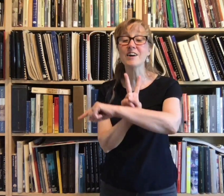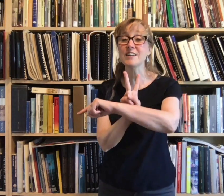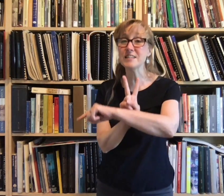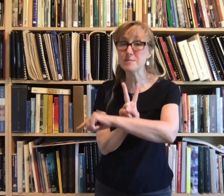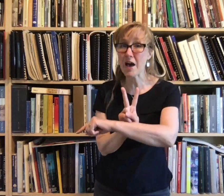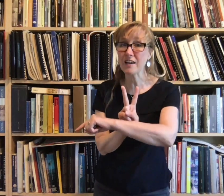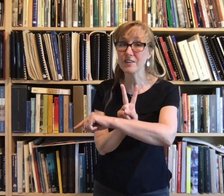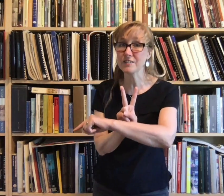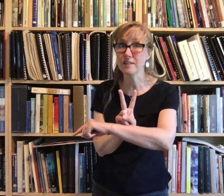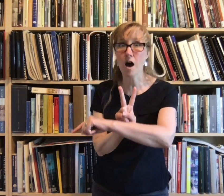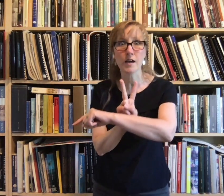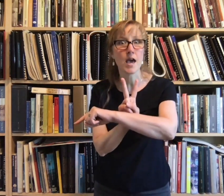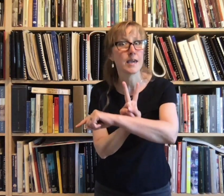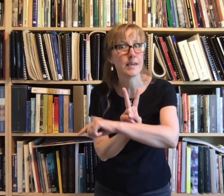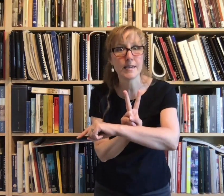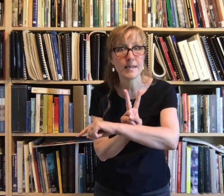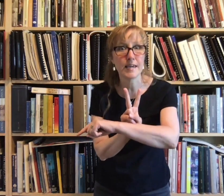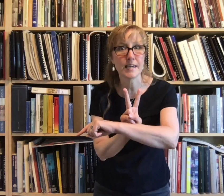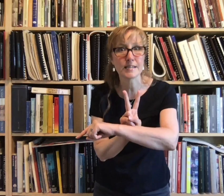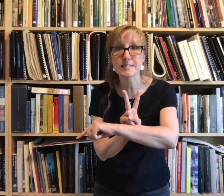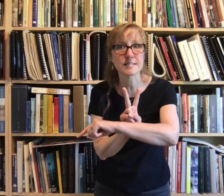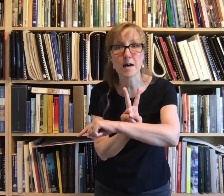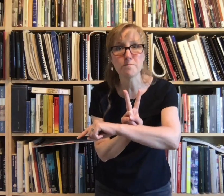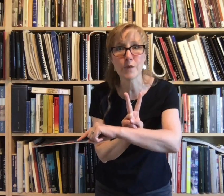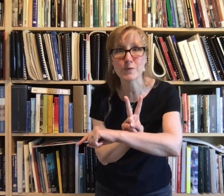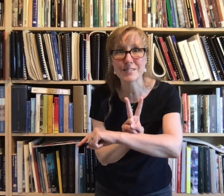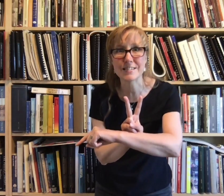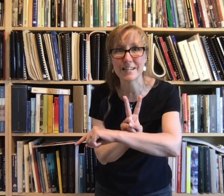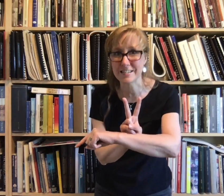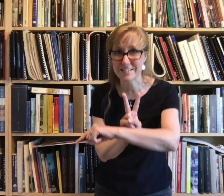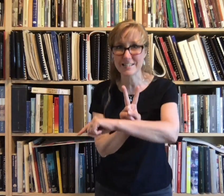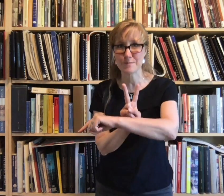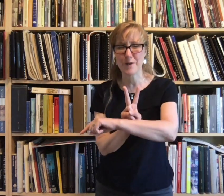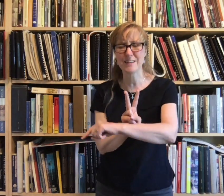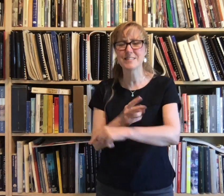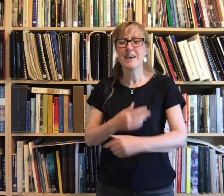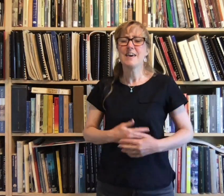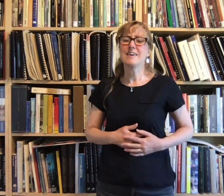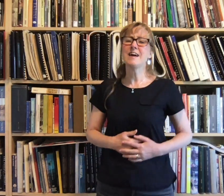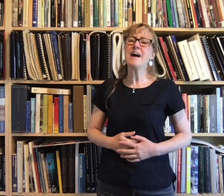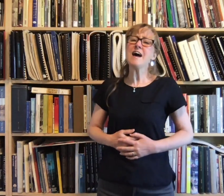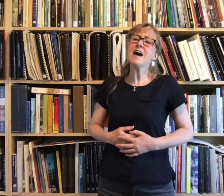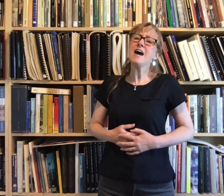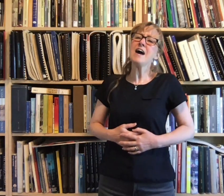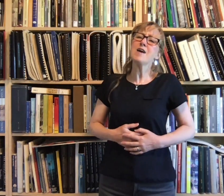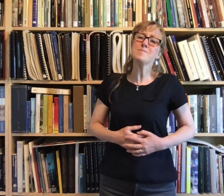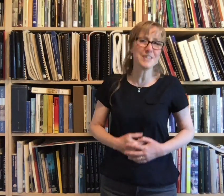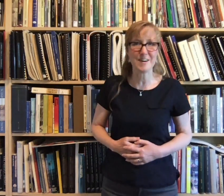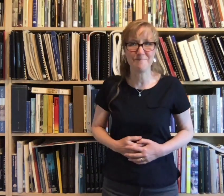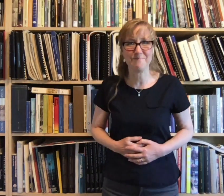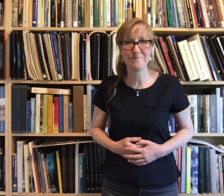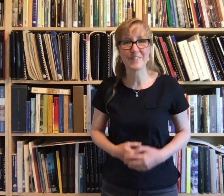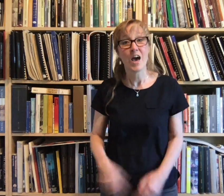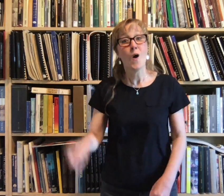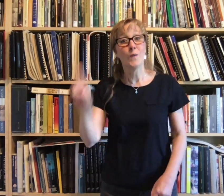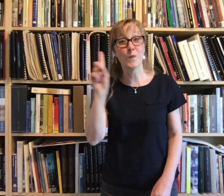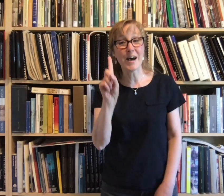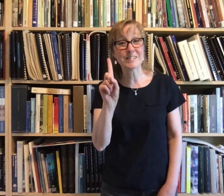a speckled log eating some most delicious bugs. Yum, yum. One